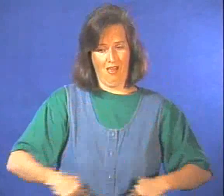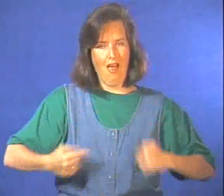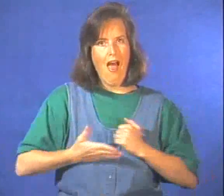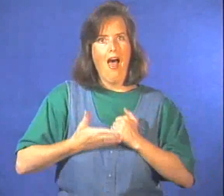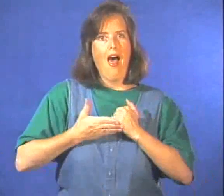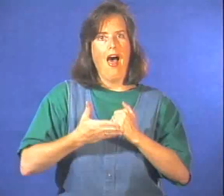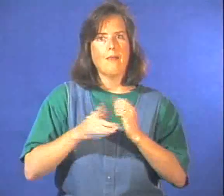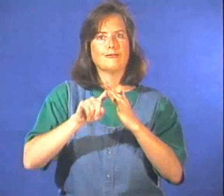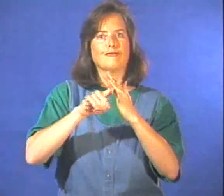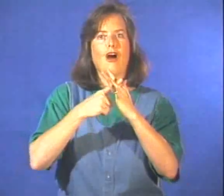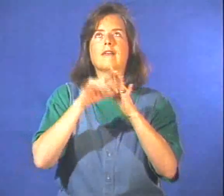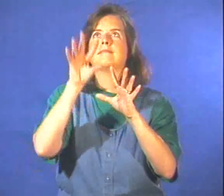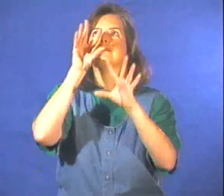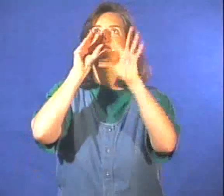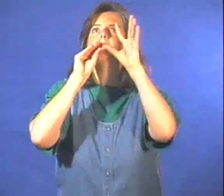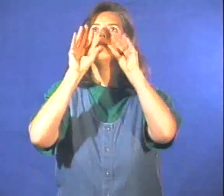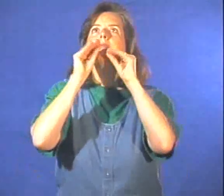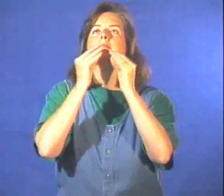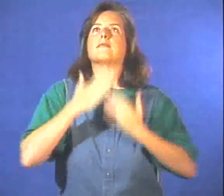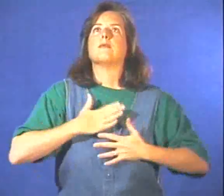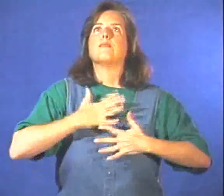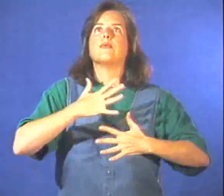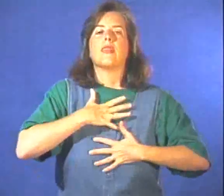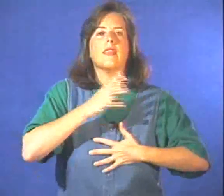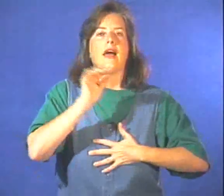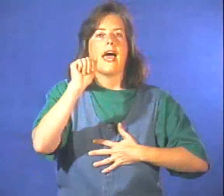The lungs help them breathe air from the surface.